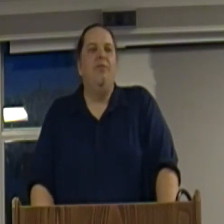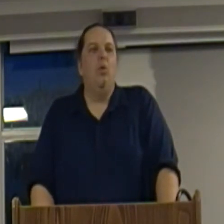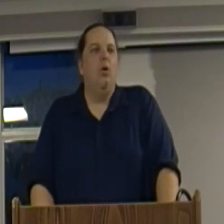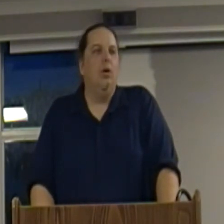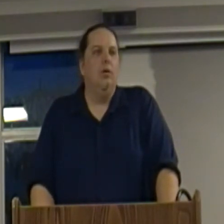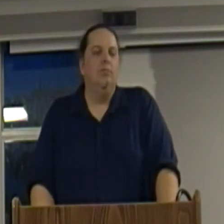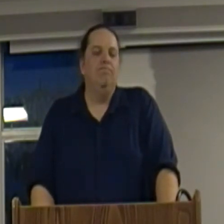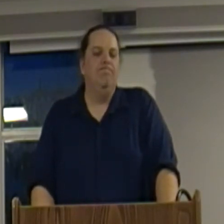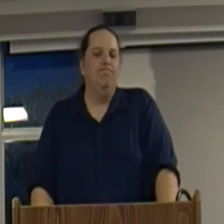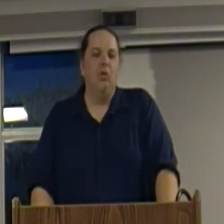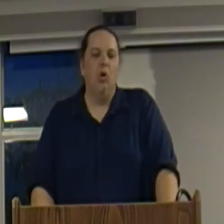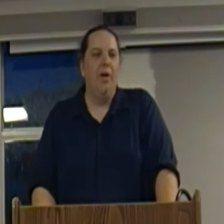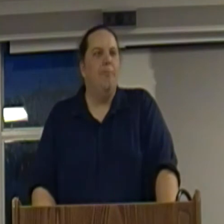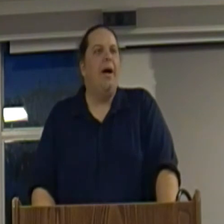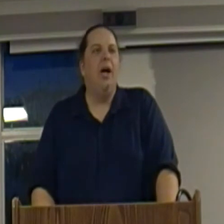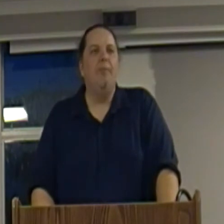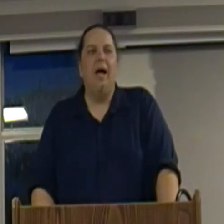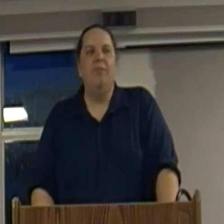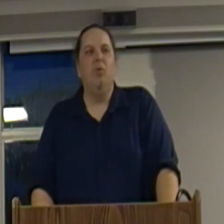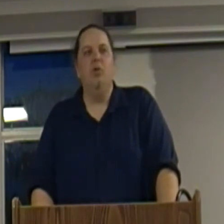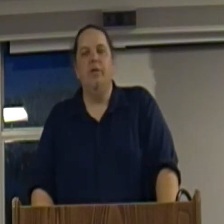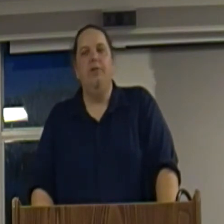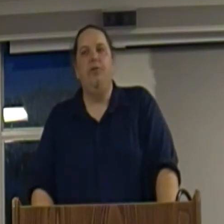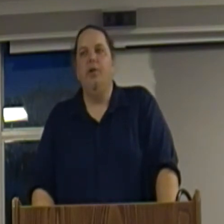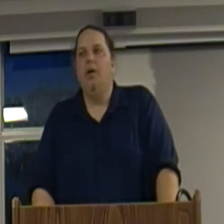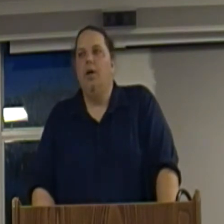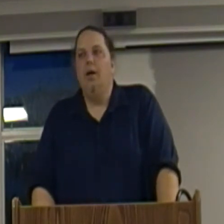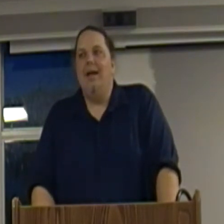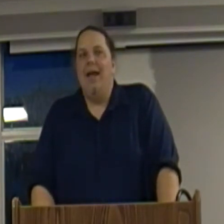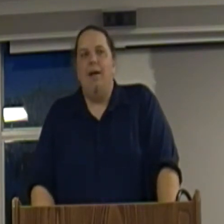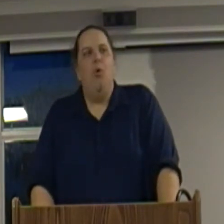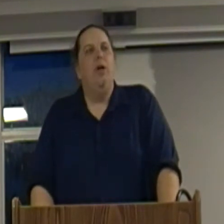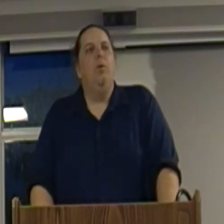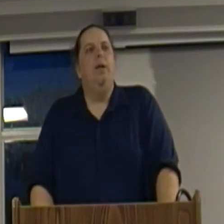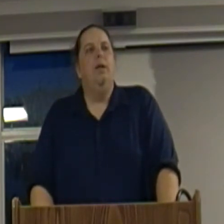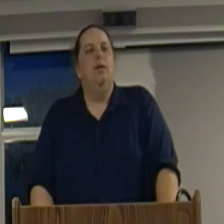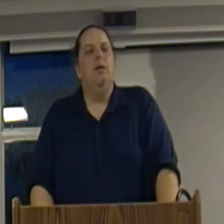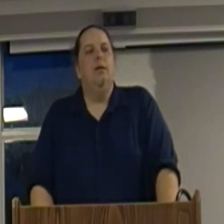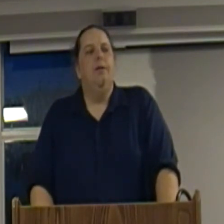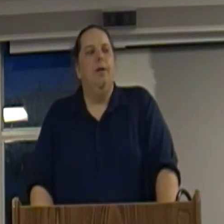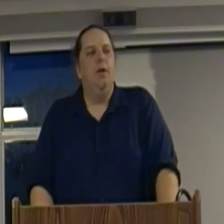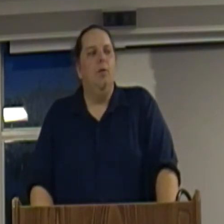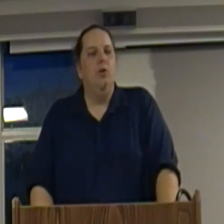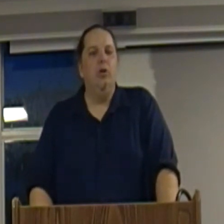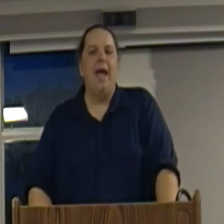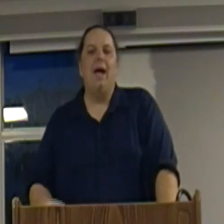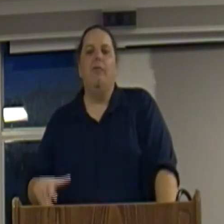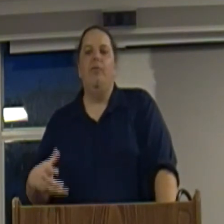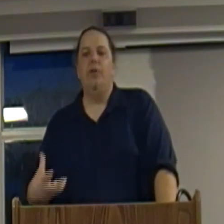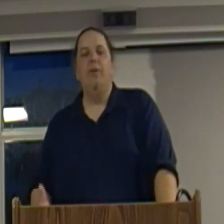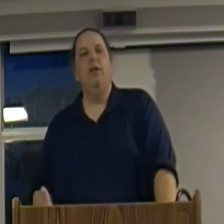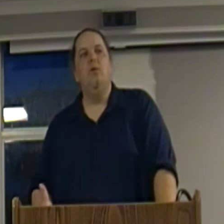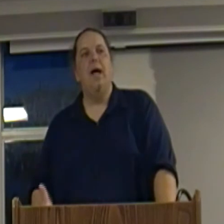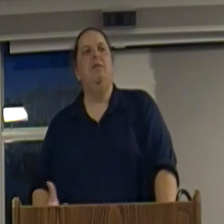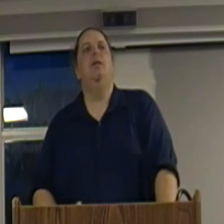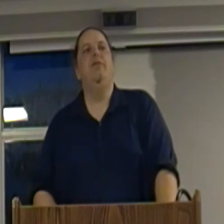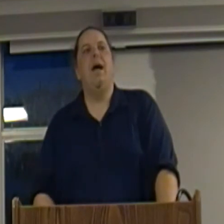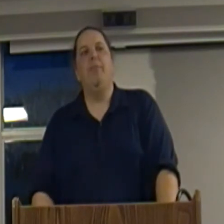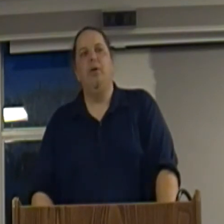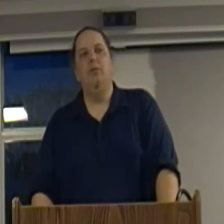before the Roman Empire, back before Greece. At a point when, you know, you could have somebody who had enough capital,